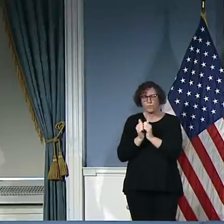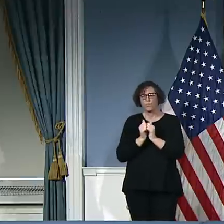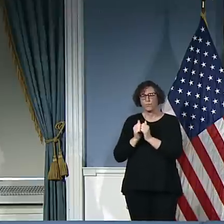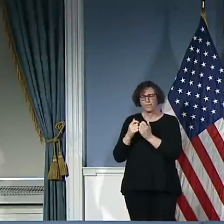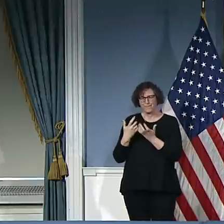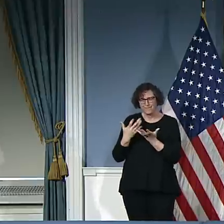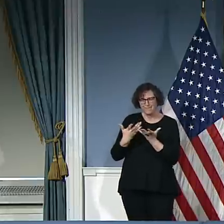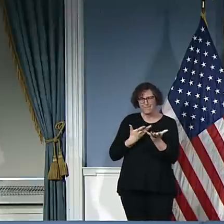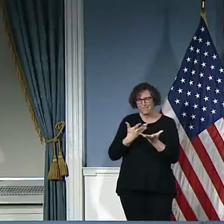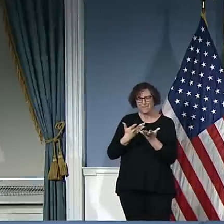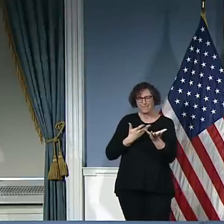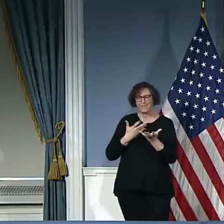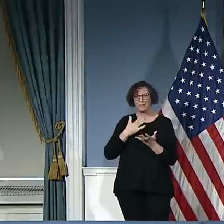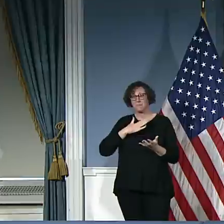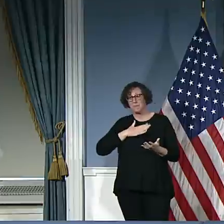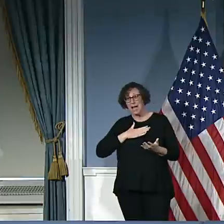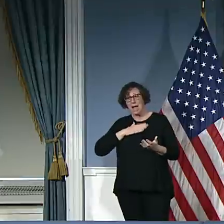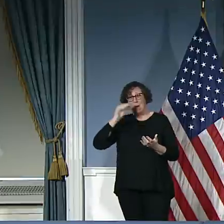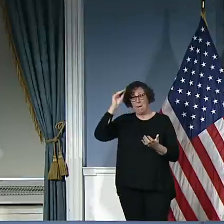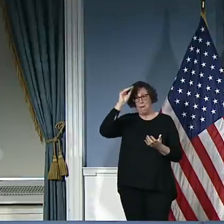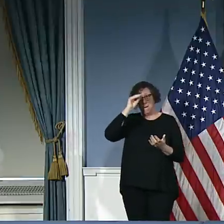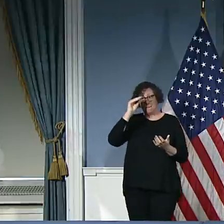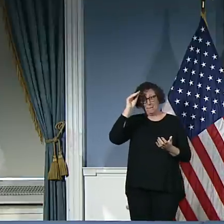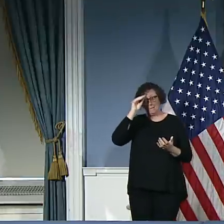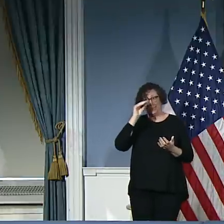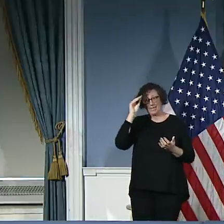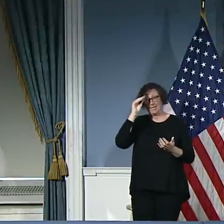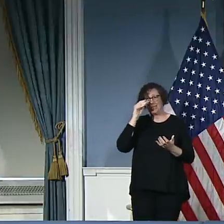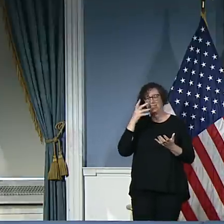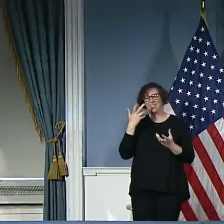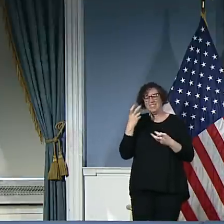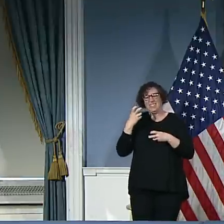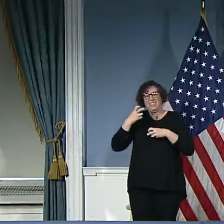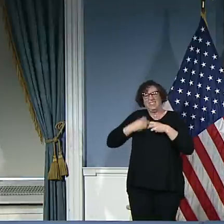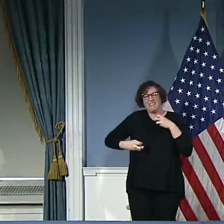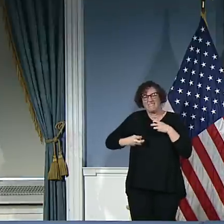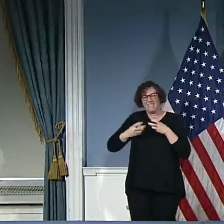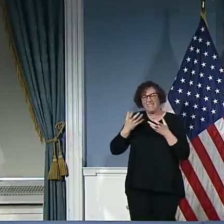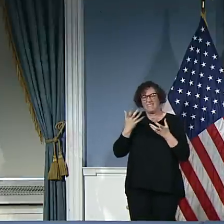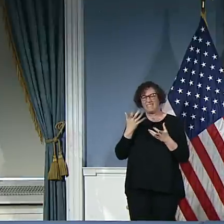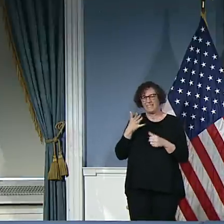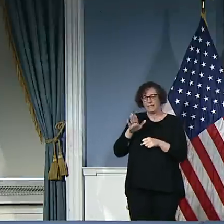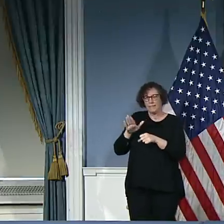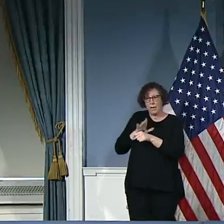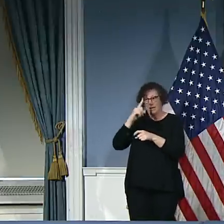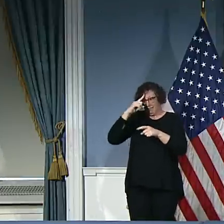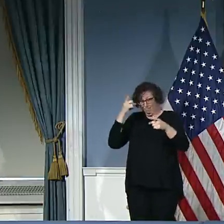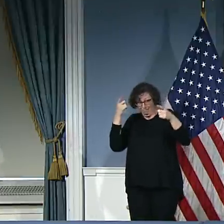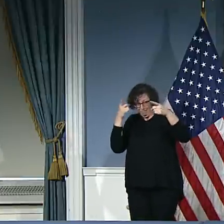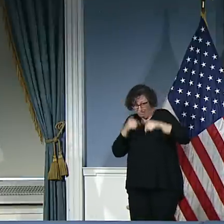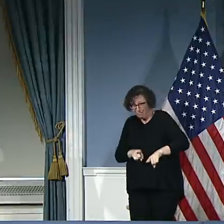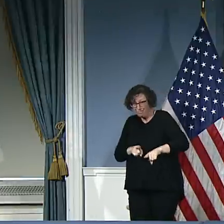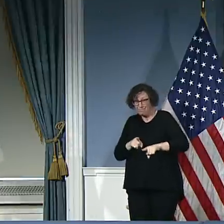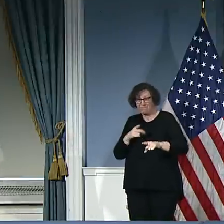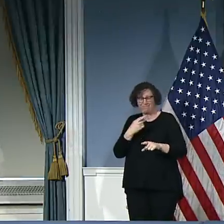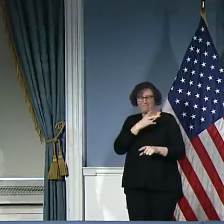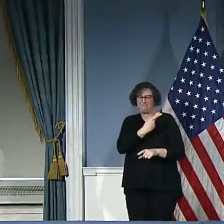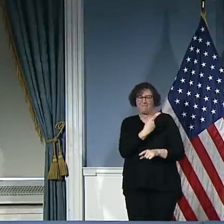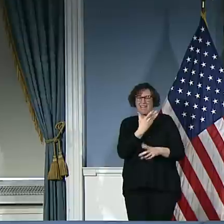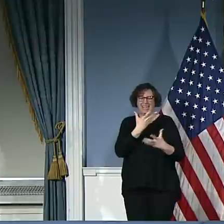to be a realist and you have to be humane. And I don't think anyone wants to be in a position